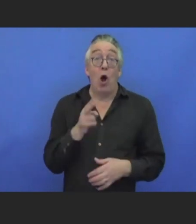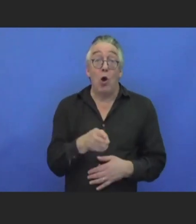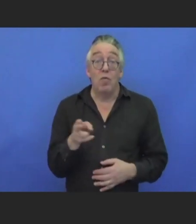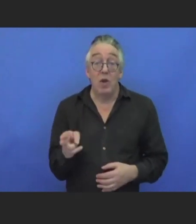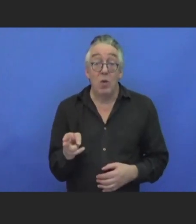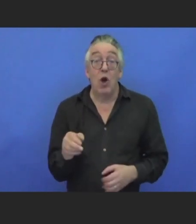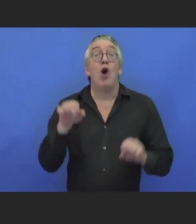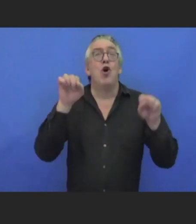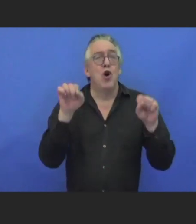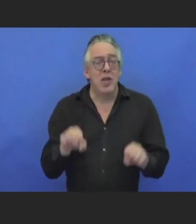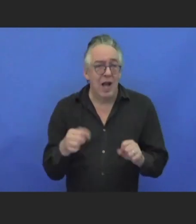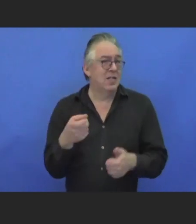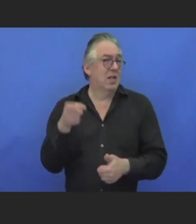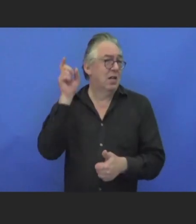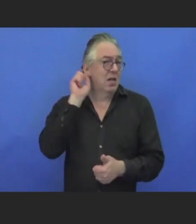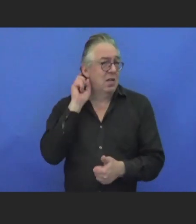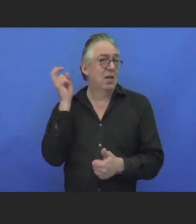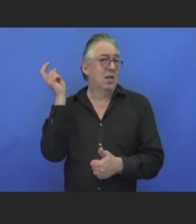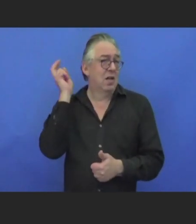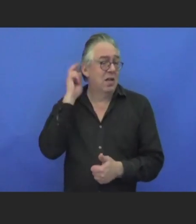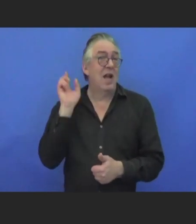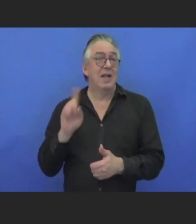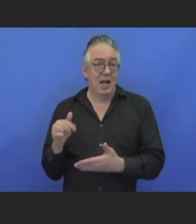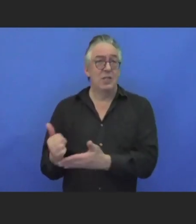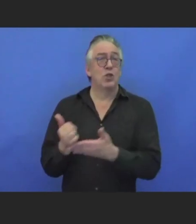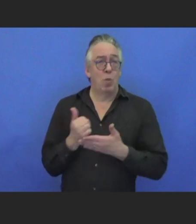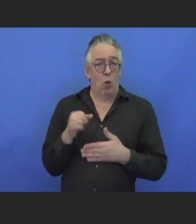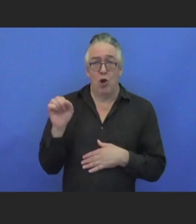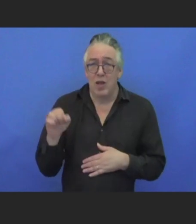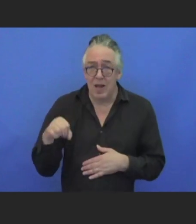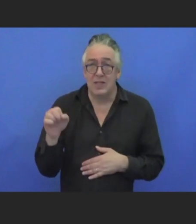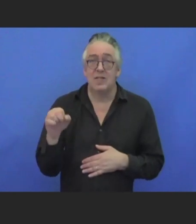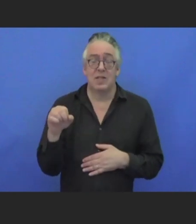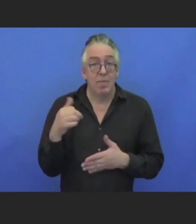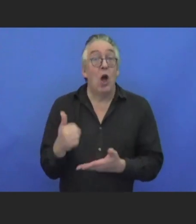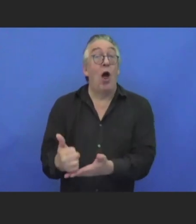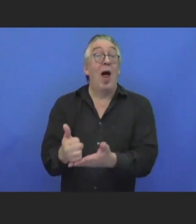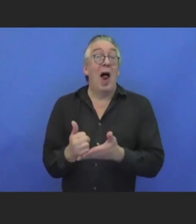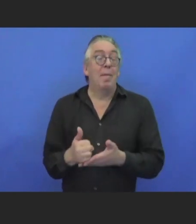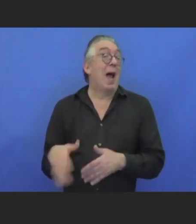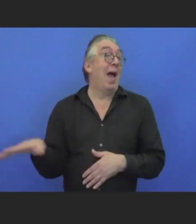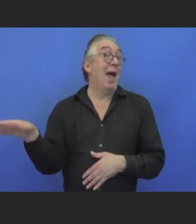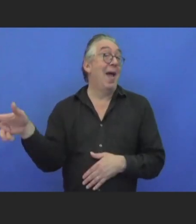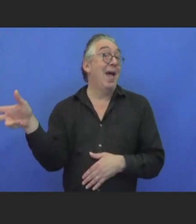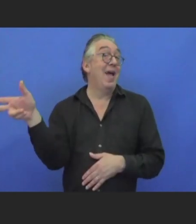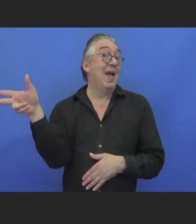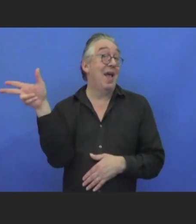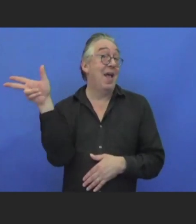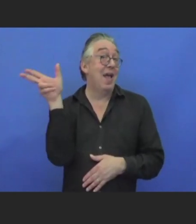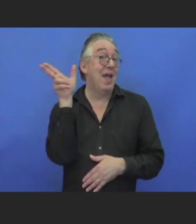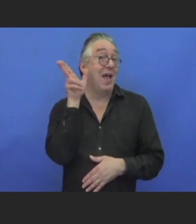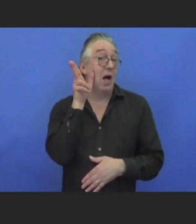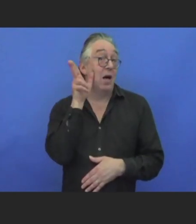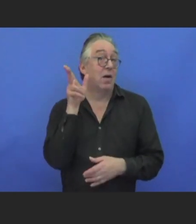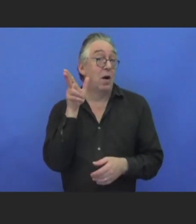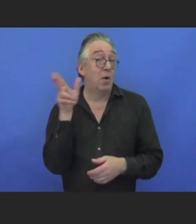the devices are life changing and supporting them. They are allowing them to hear, but not always fully understand,